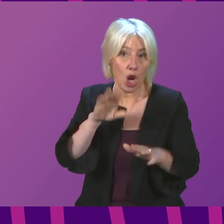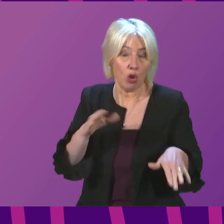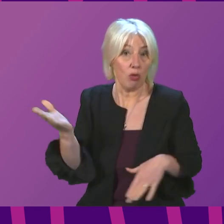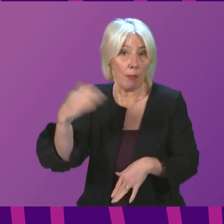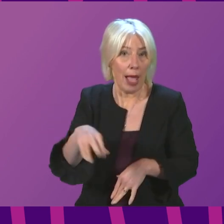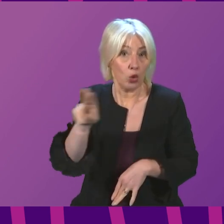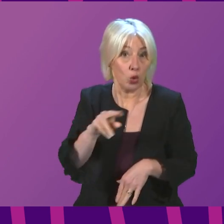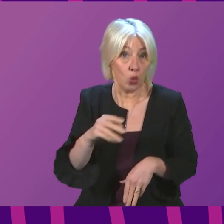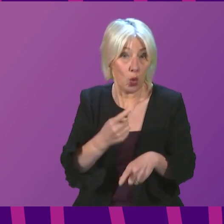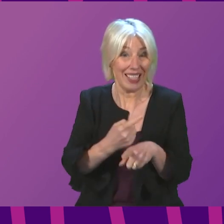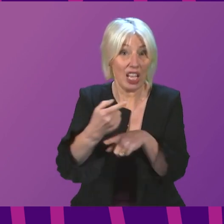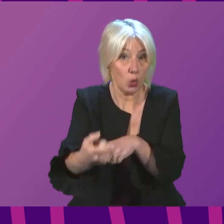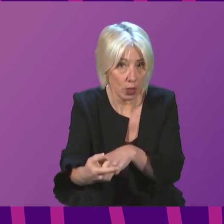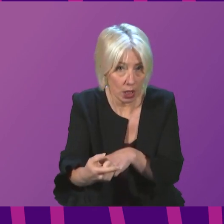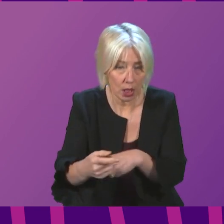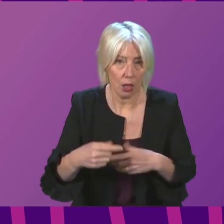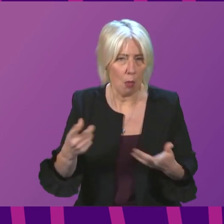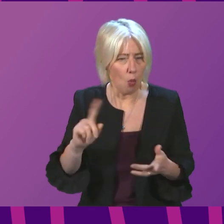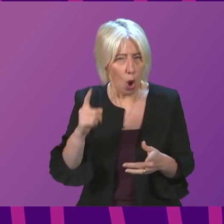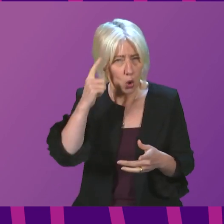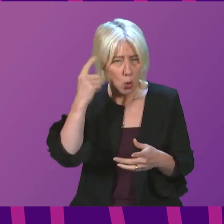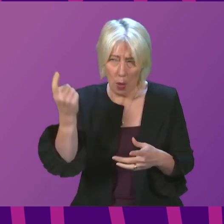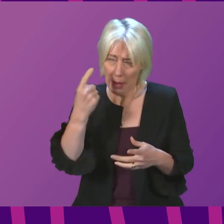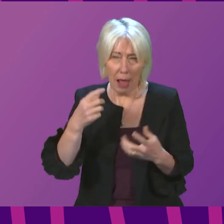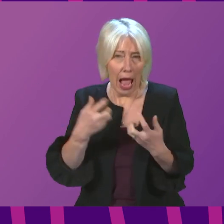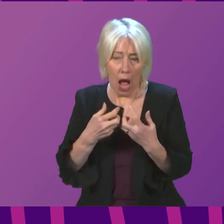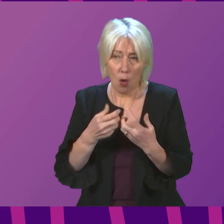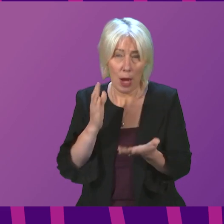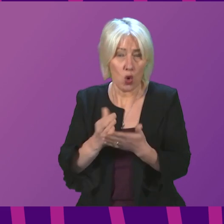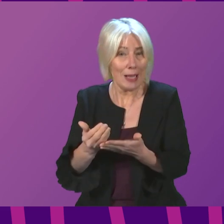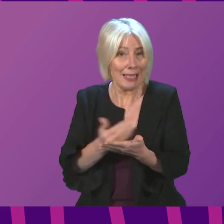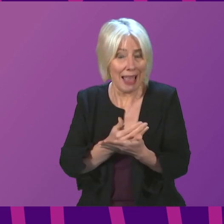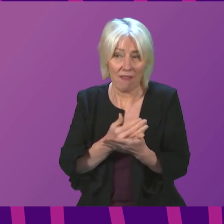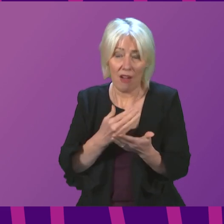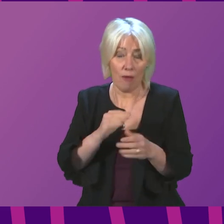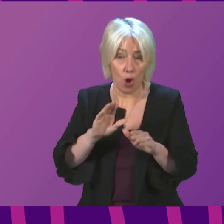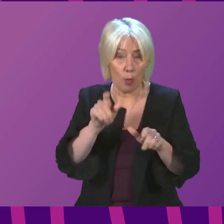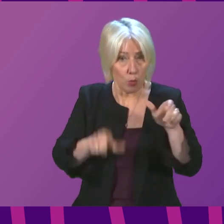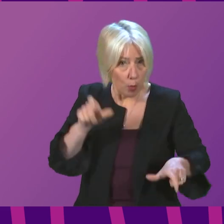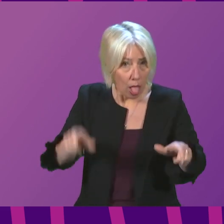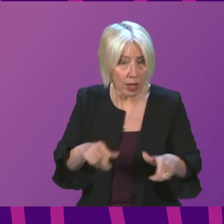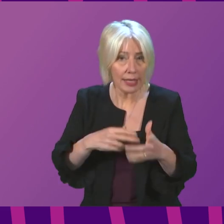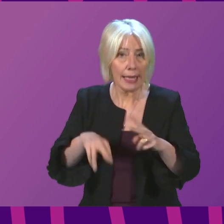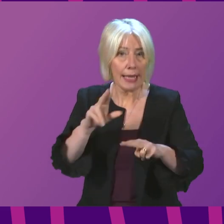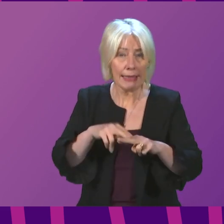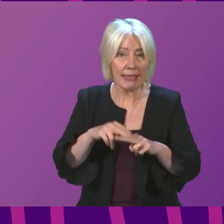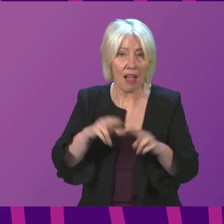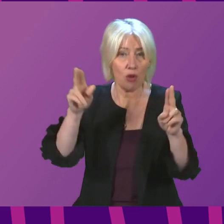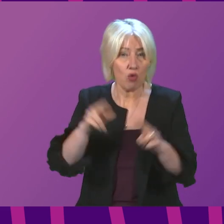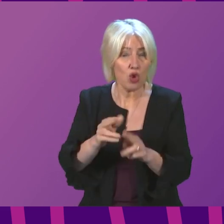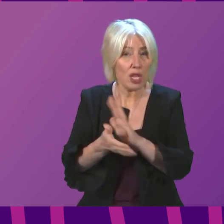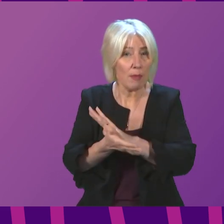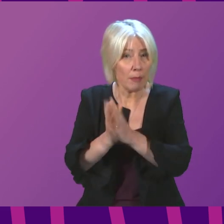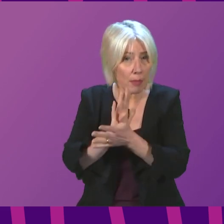the First Minister set out what measures are being considered to ensure that the return to school is safe for pupils and staff and minimises any disruption to learning,